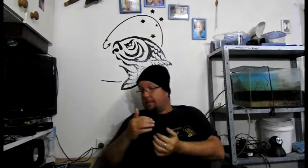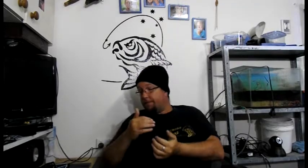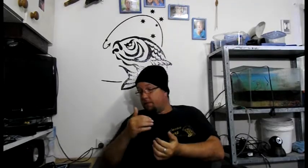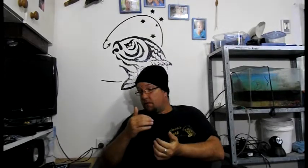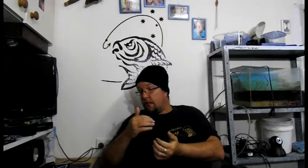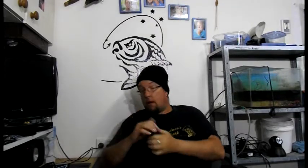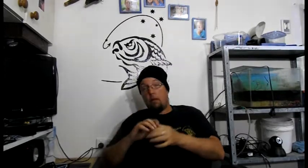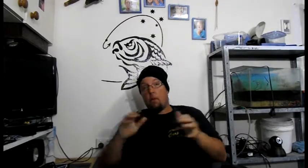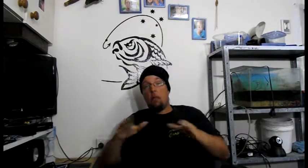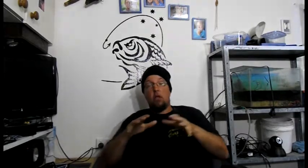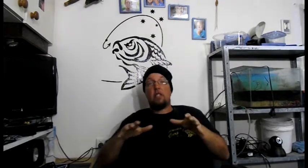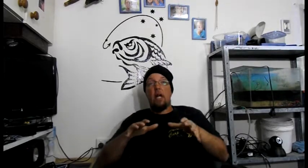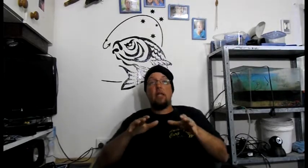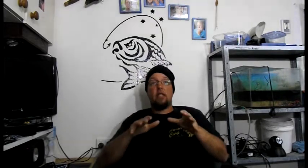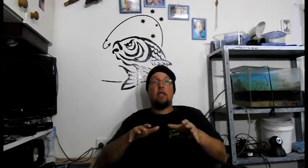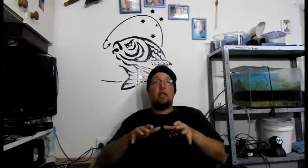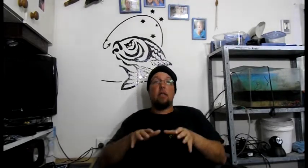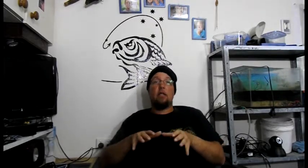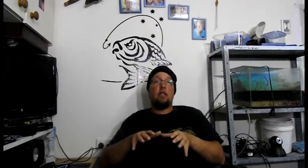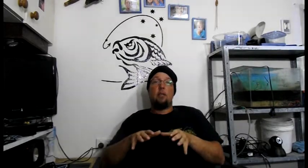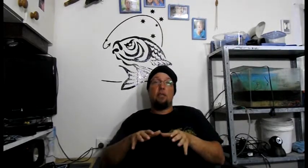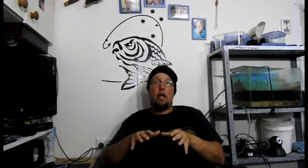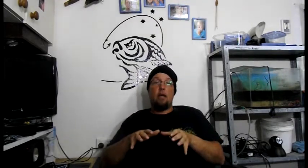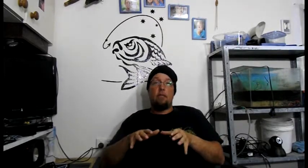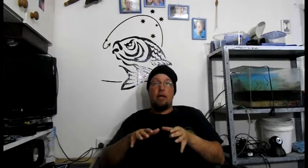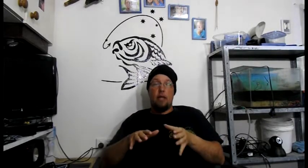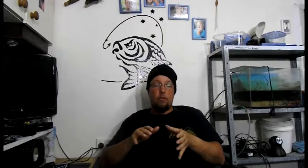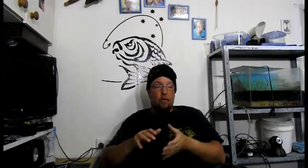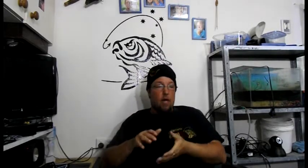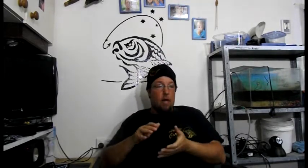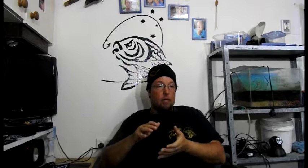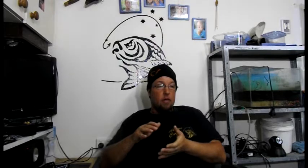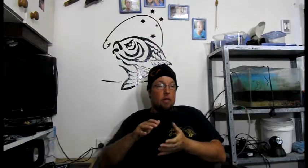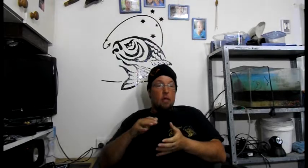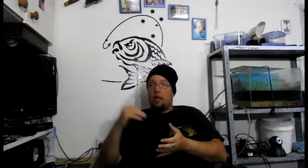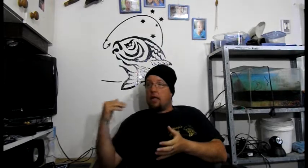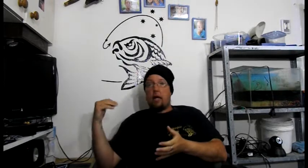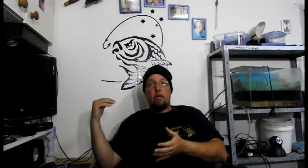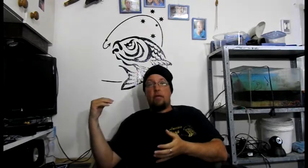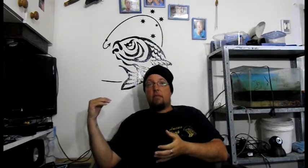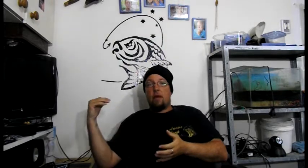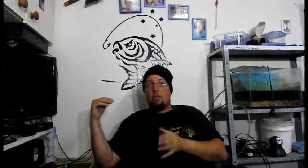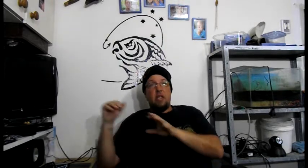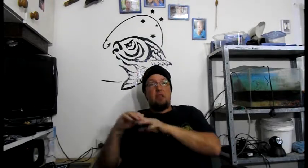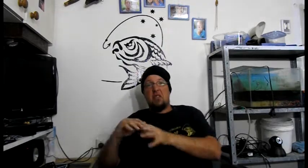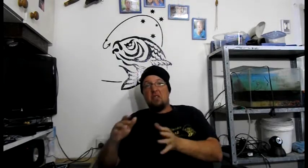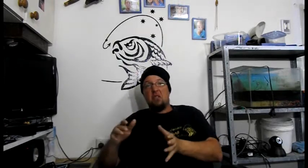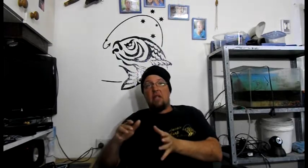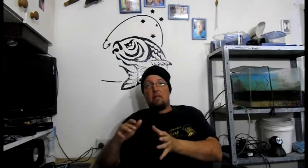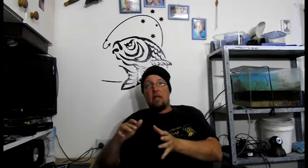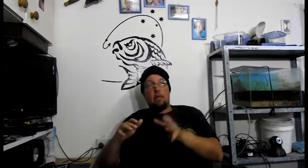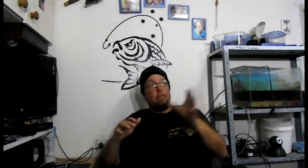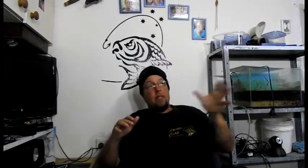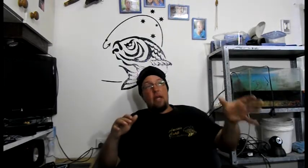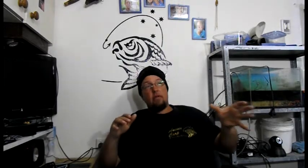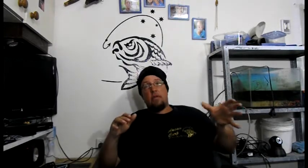Now, I'm not saying something doesn't need to be done about the number of carp. In areas around me, there's not that many, but in areas